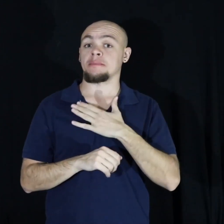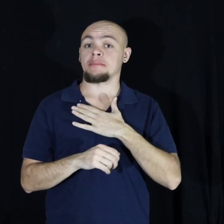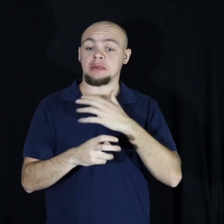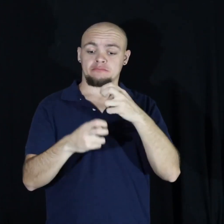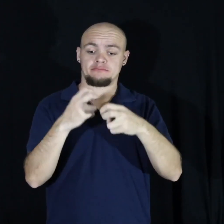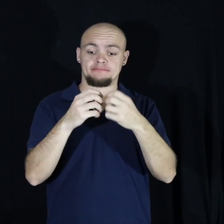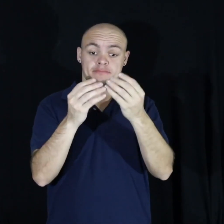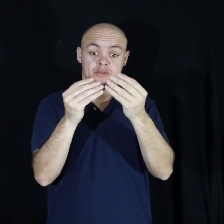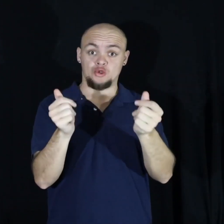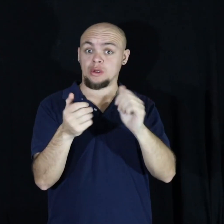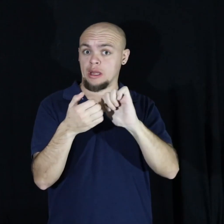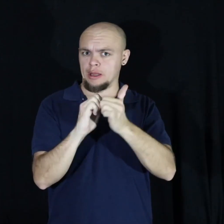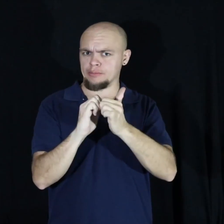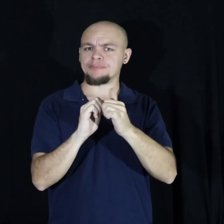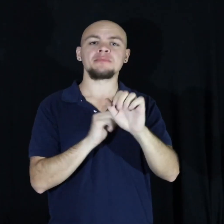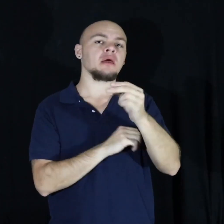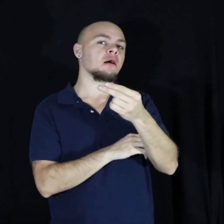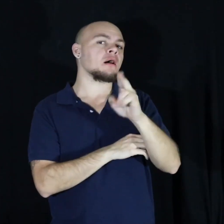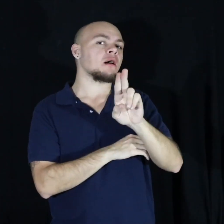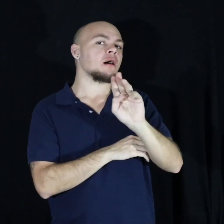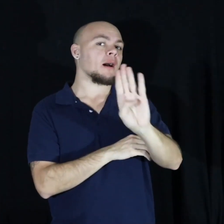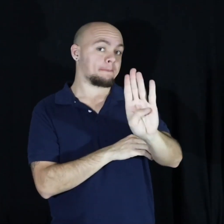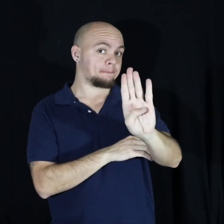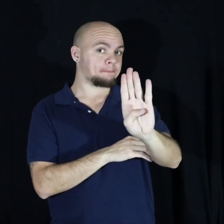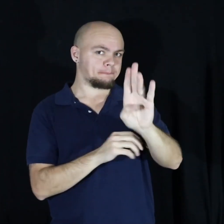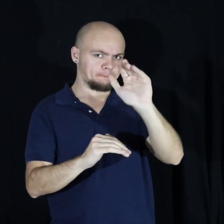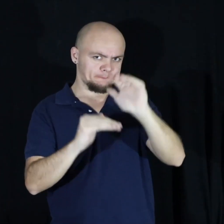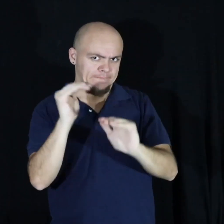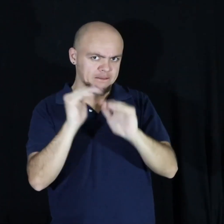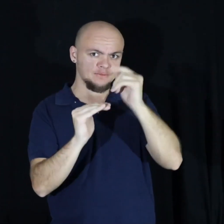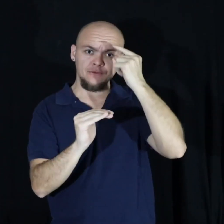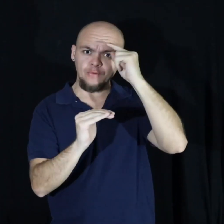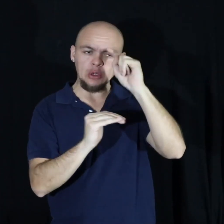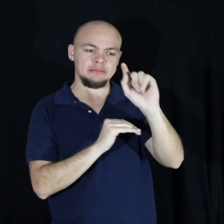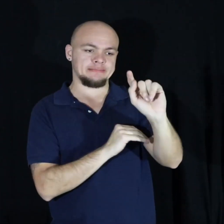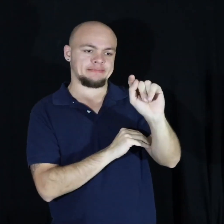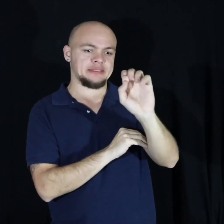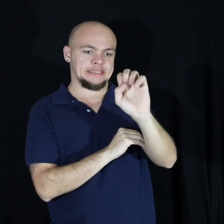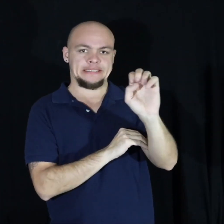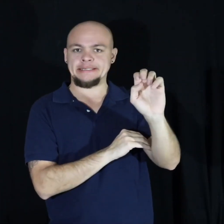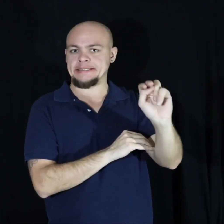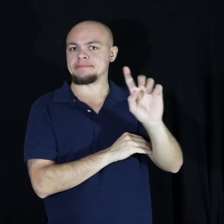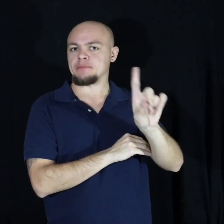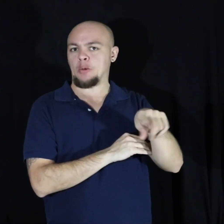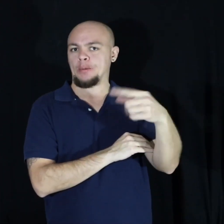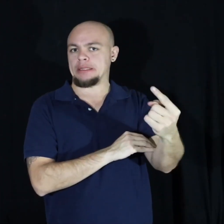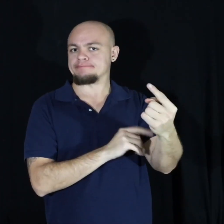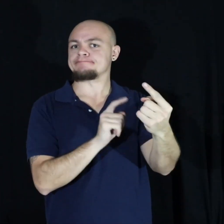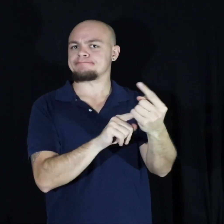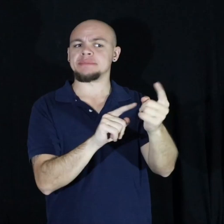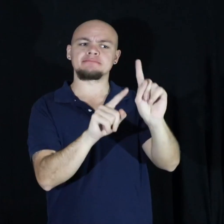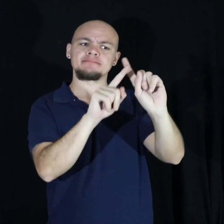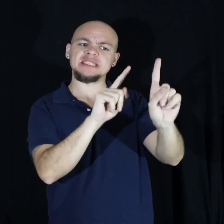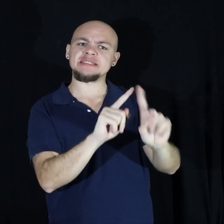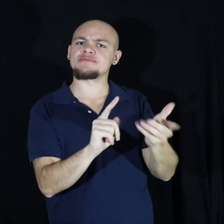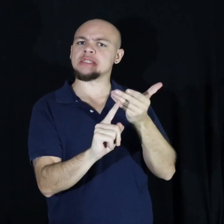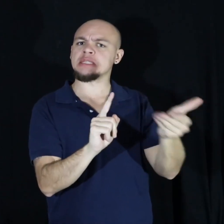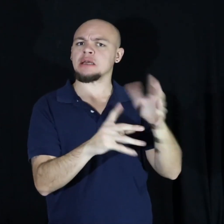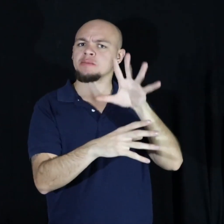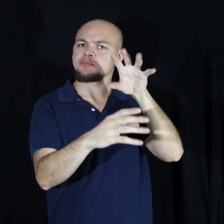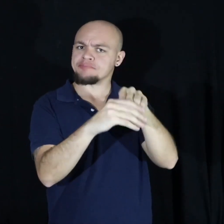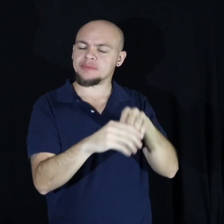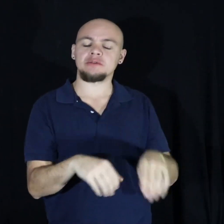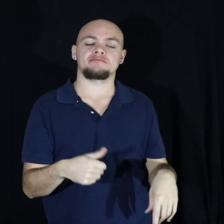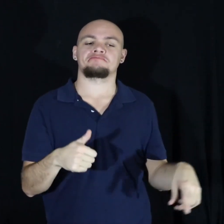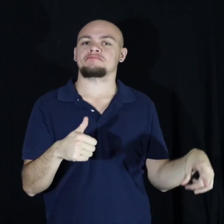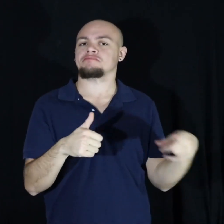is to build a hub for teens this hub will include many of things starting